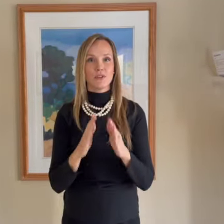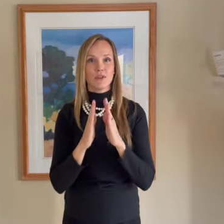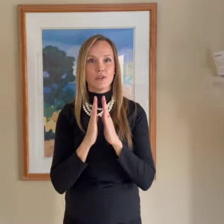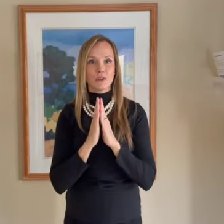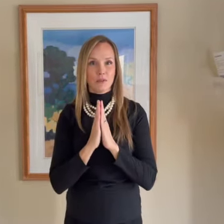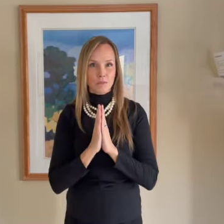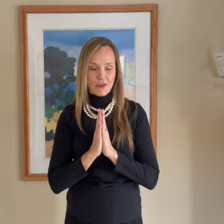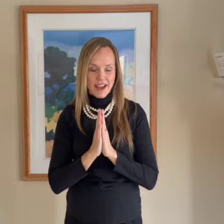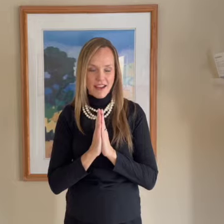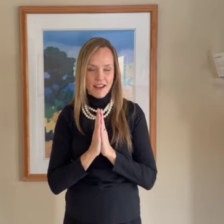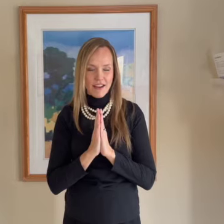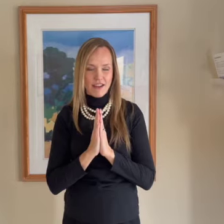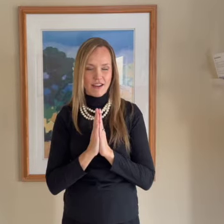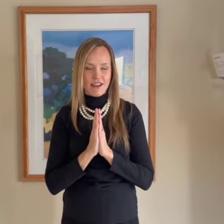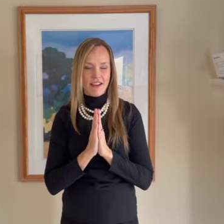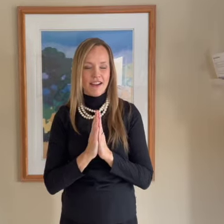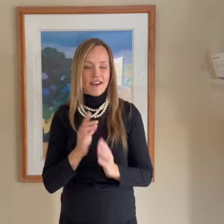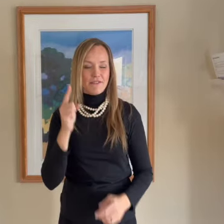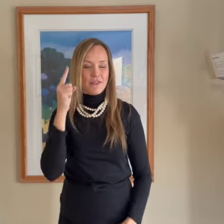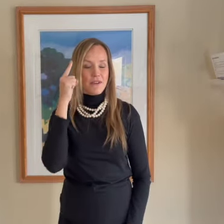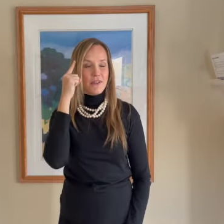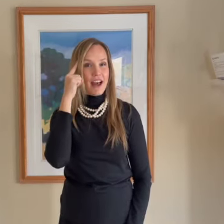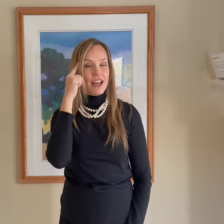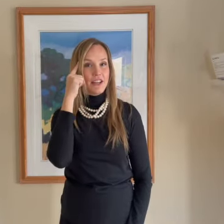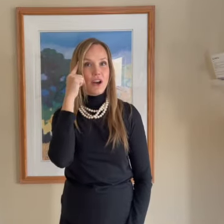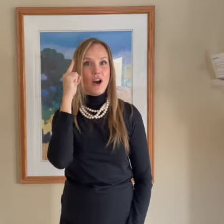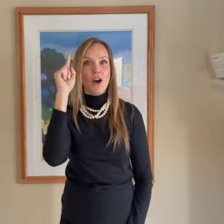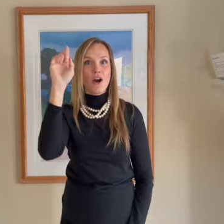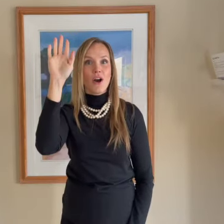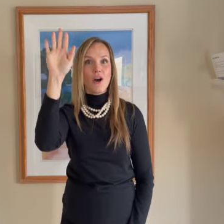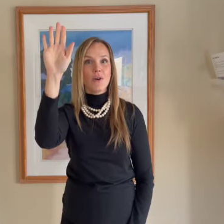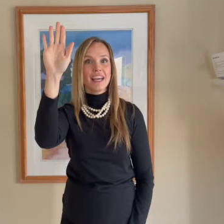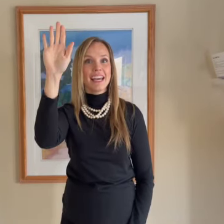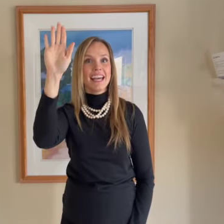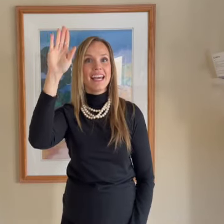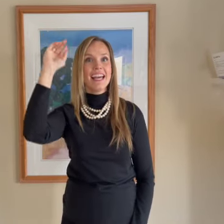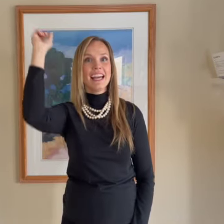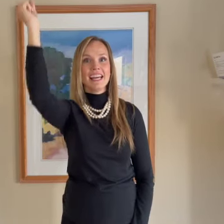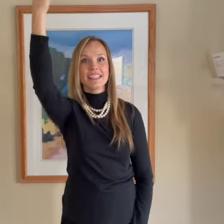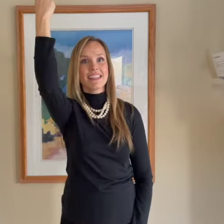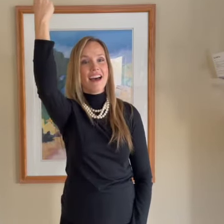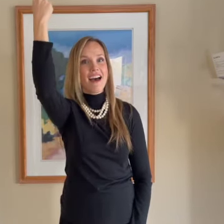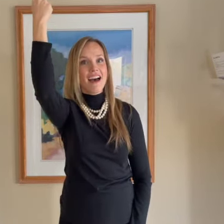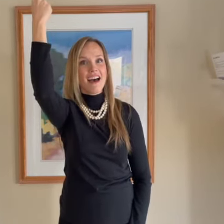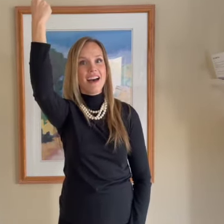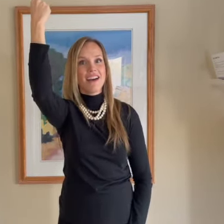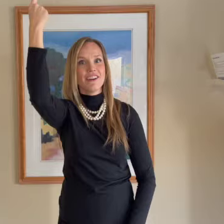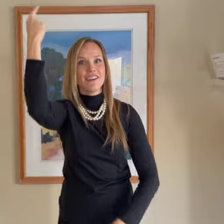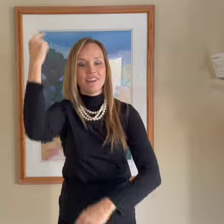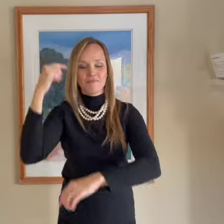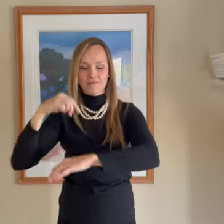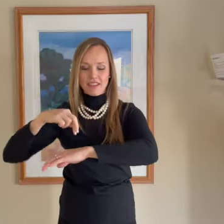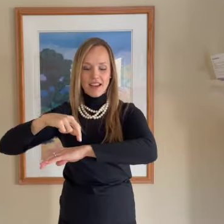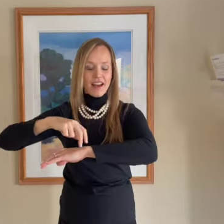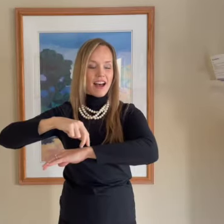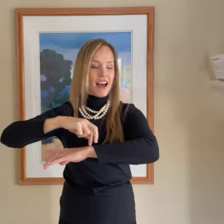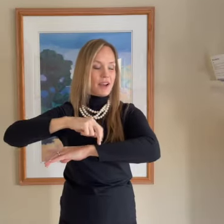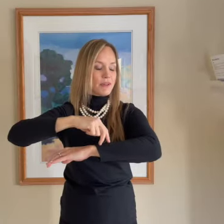prayer. For I know he's there. there. I will